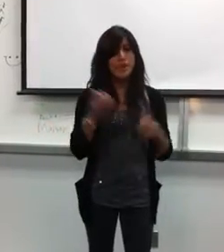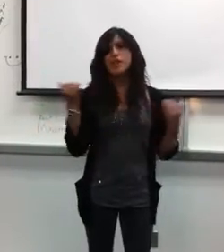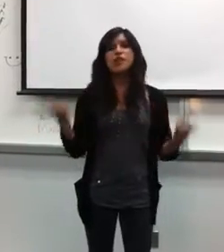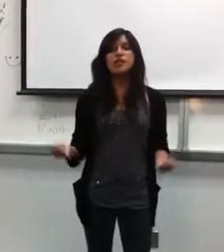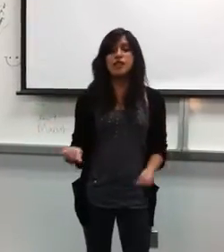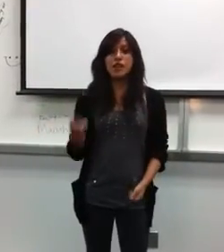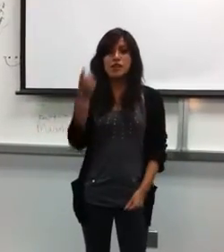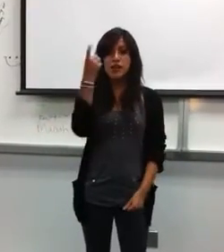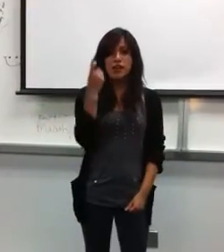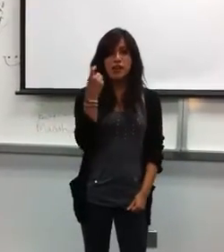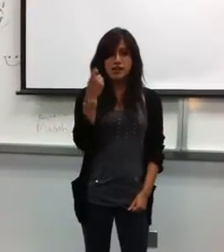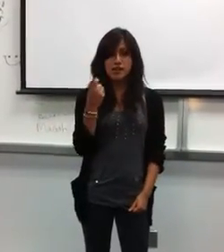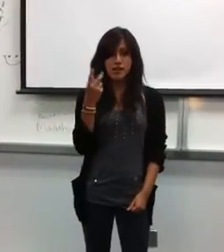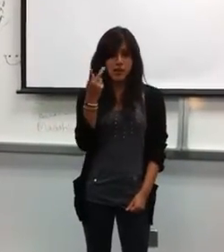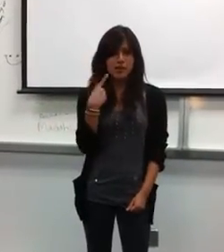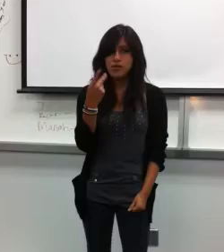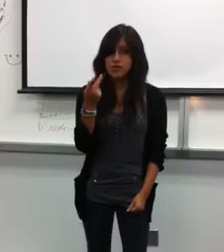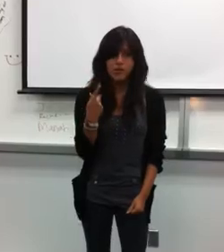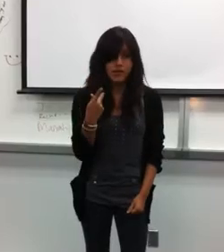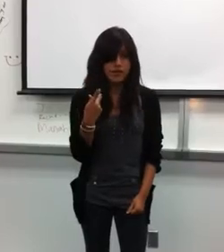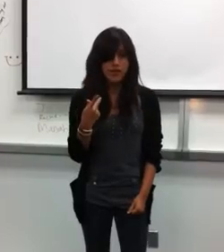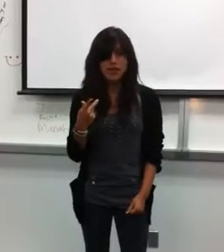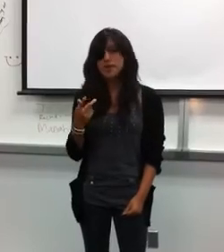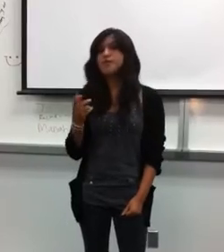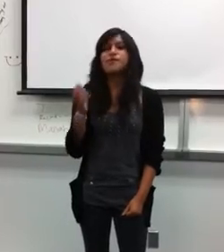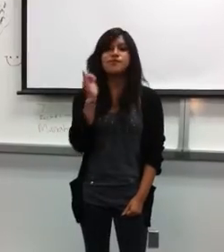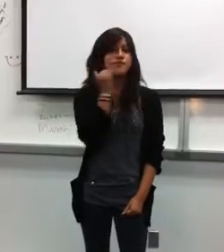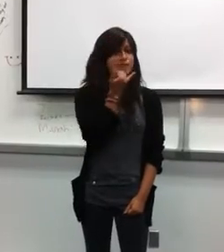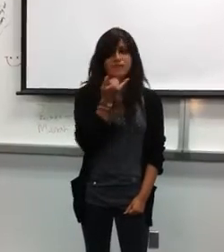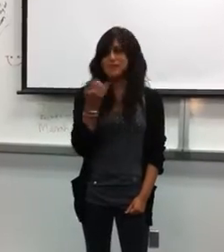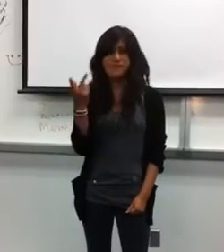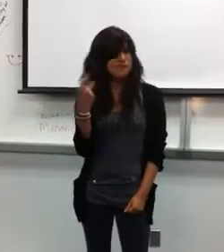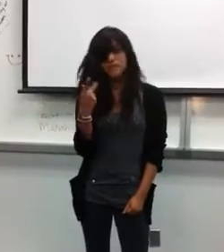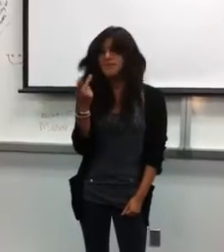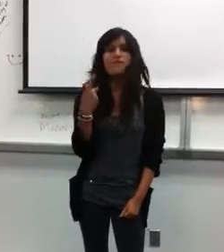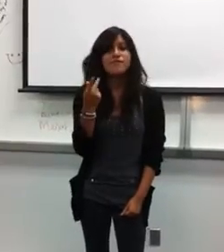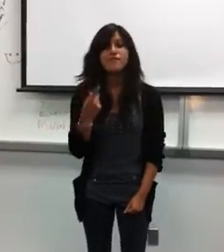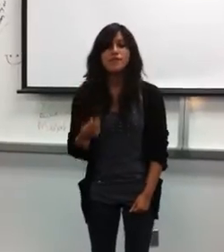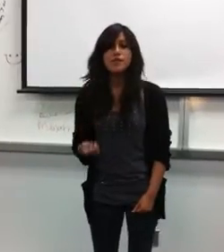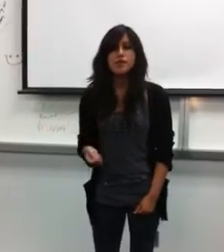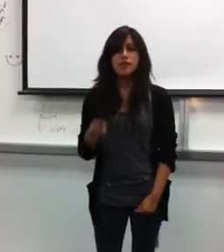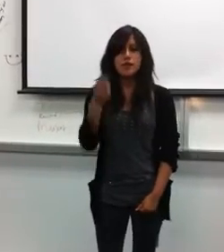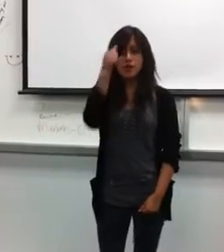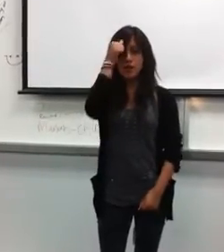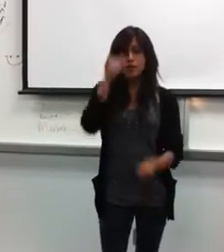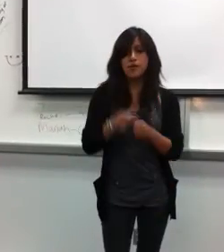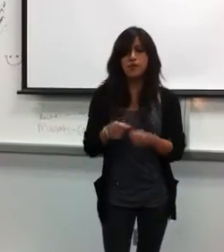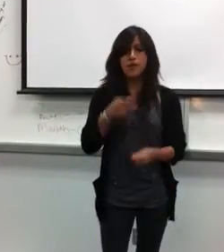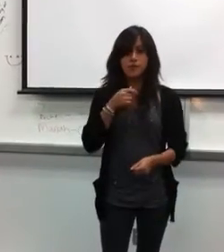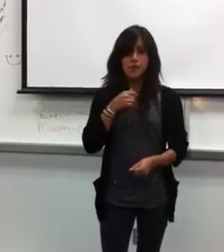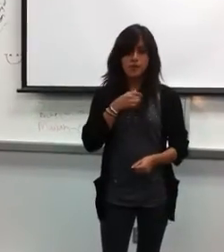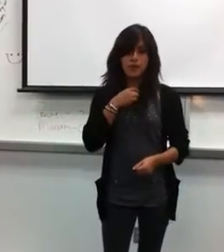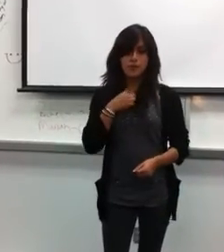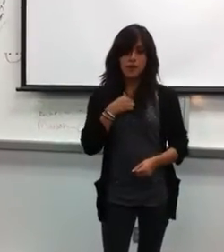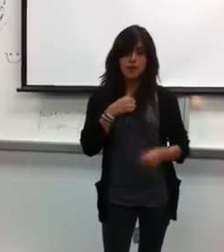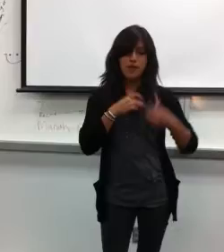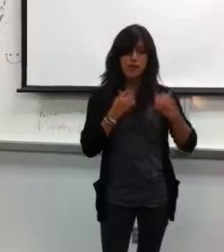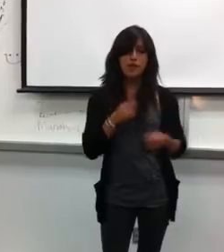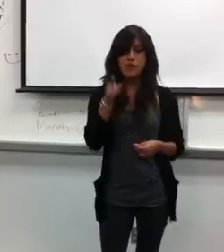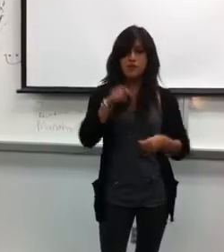And now you ask about you and I, there's no more you and I, I'll remember what you put me